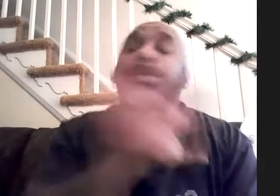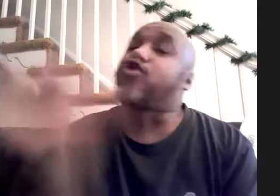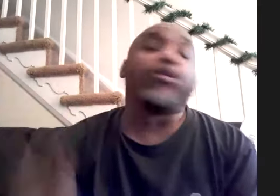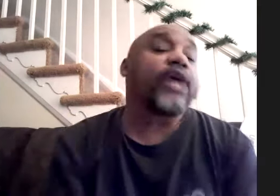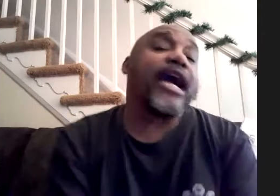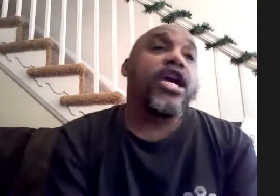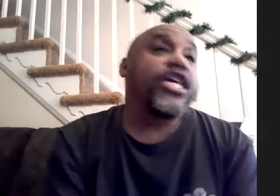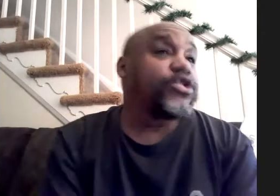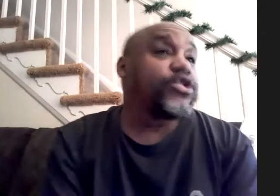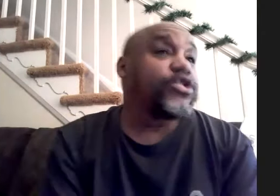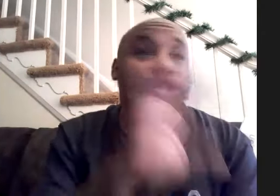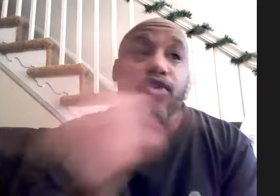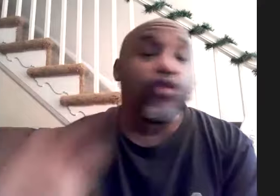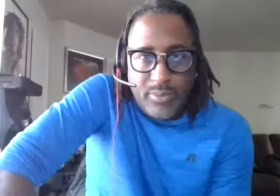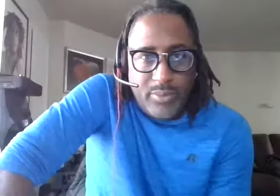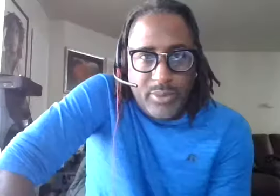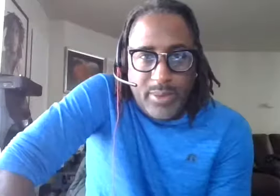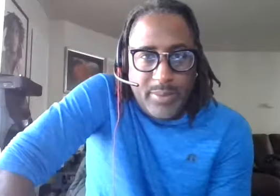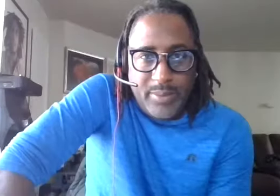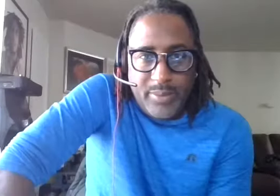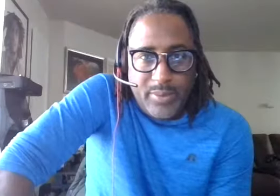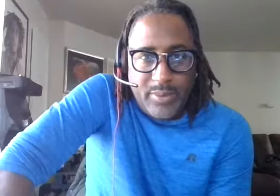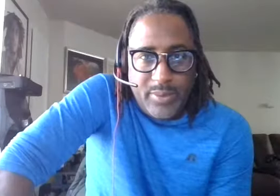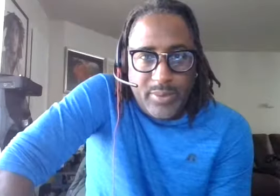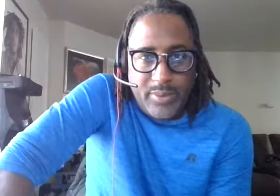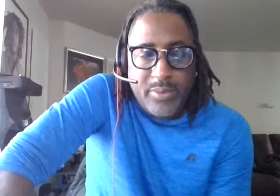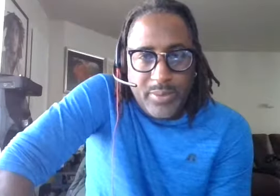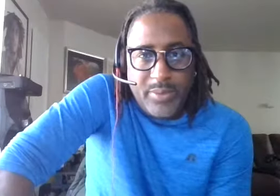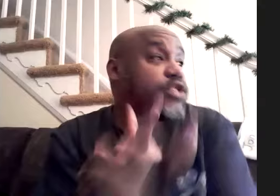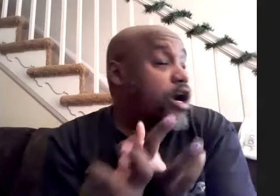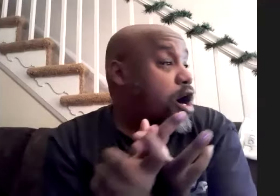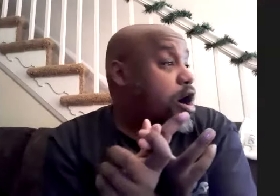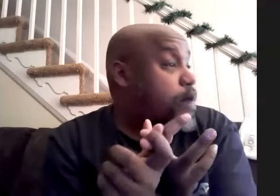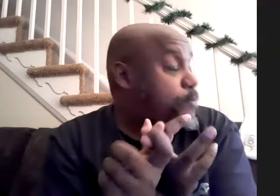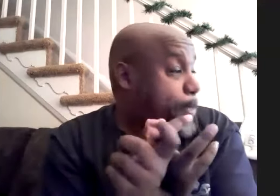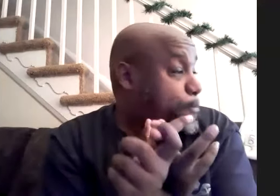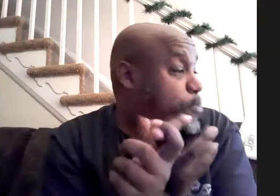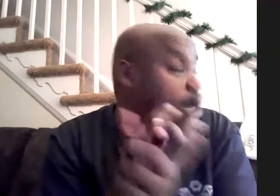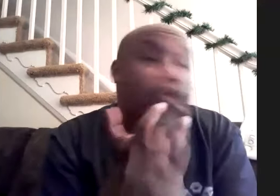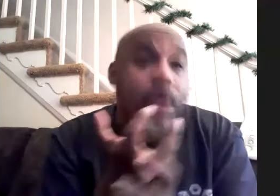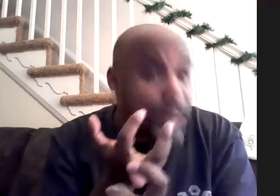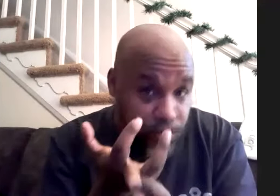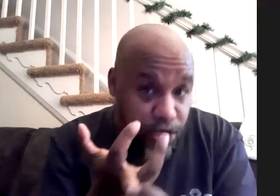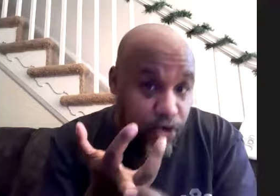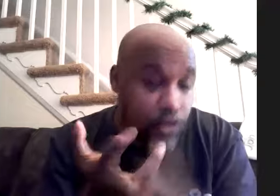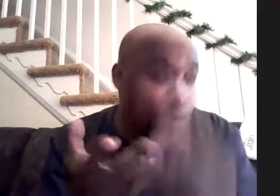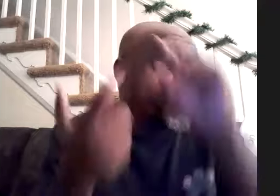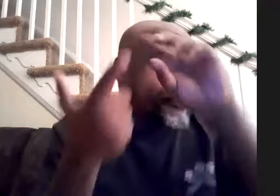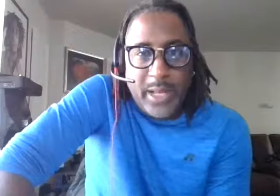incredible guy dude he's really cool burden's really cool um doug uh doug wimbish is really cool yeah will